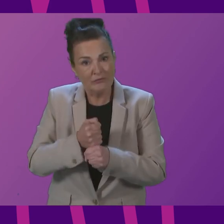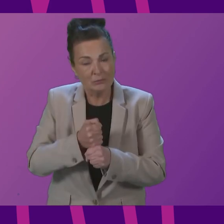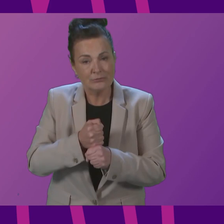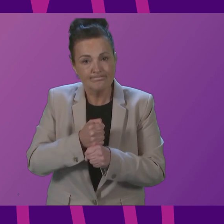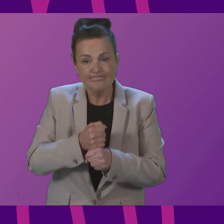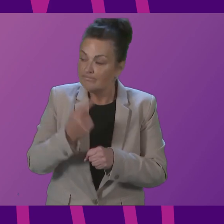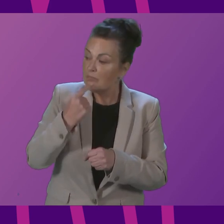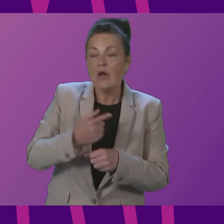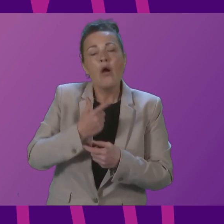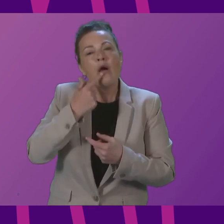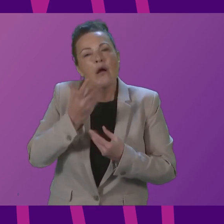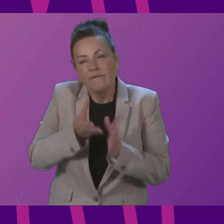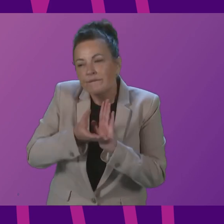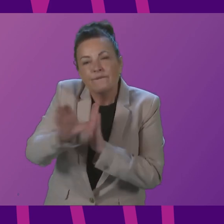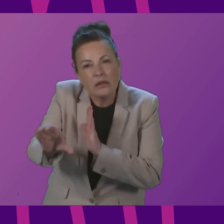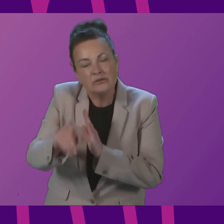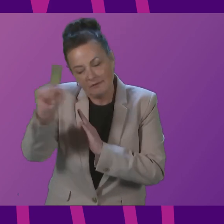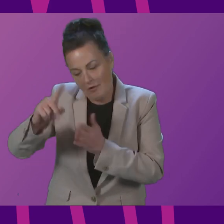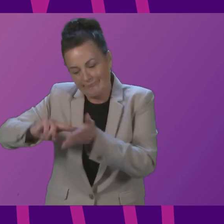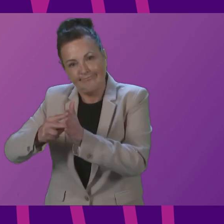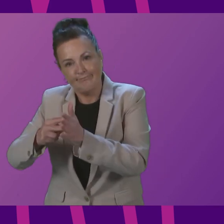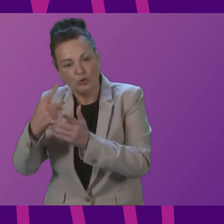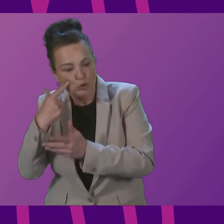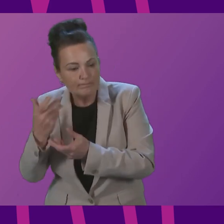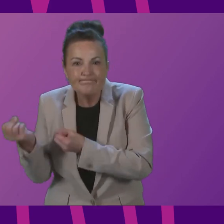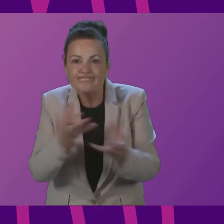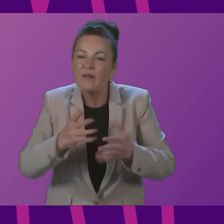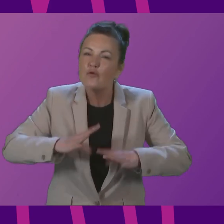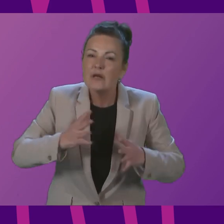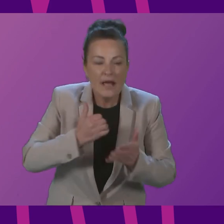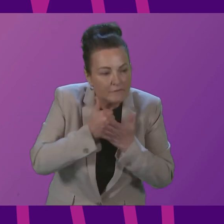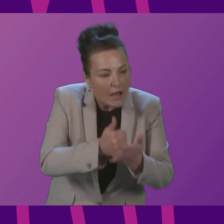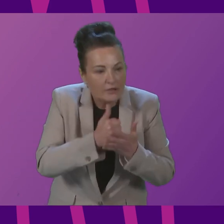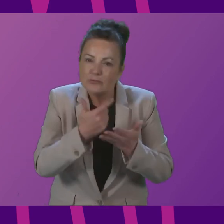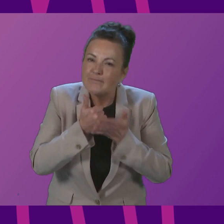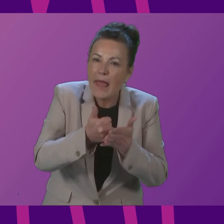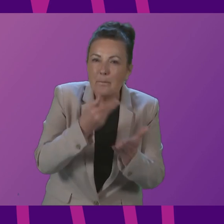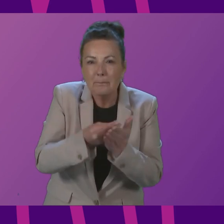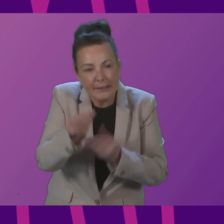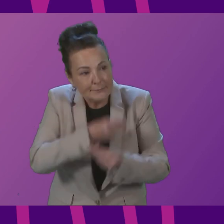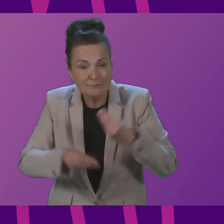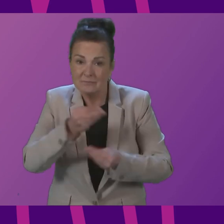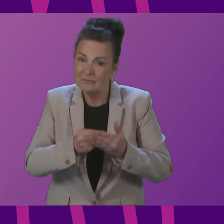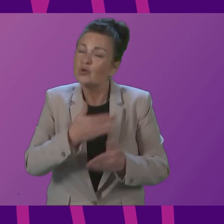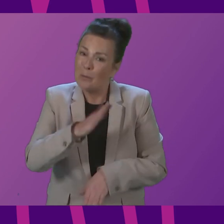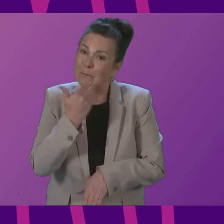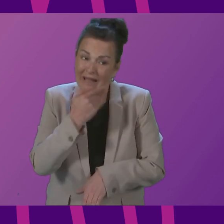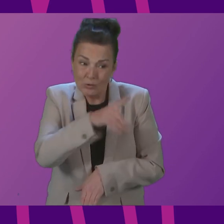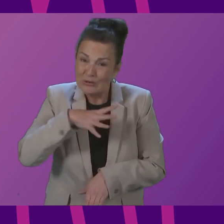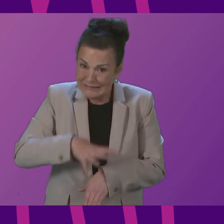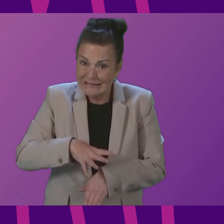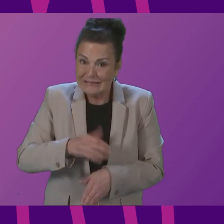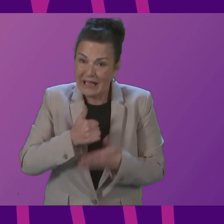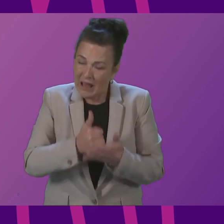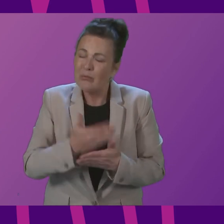to provide free advice support and assistance to households and I would encourage anybody who needs that assistance to secure that assistance